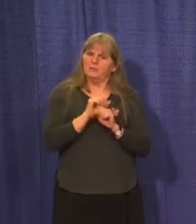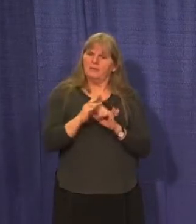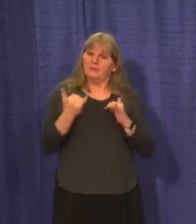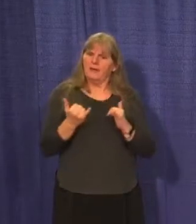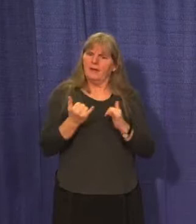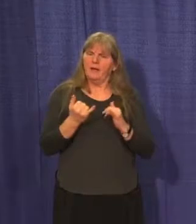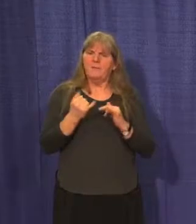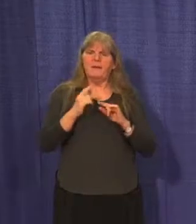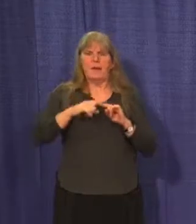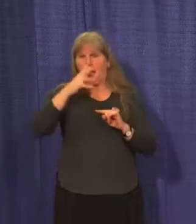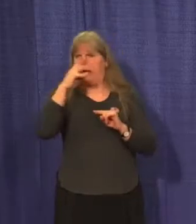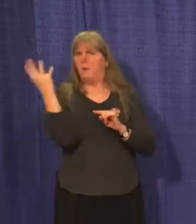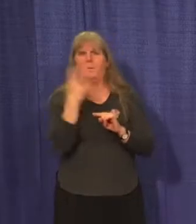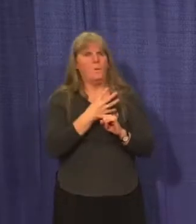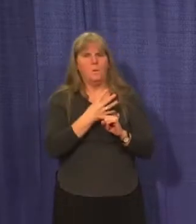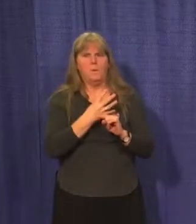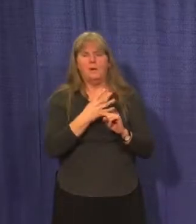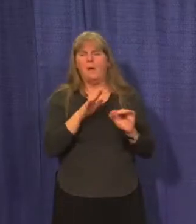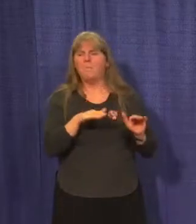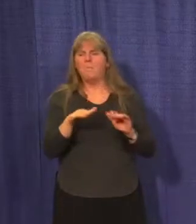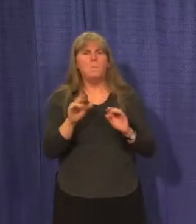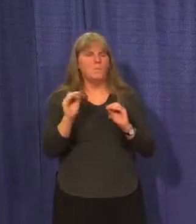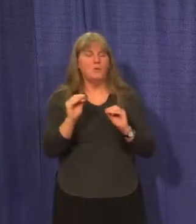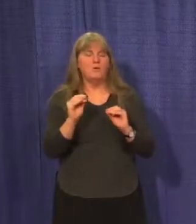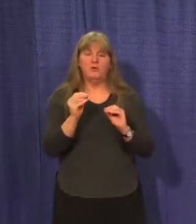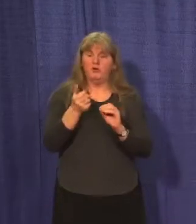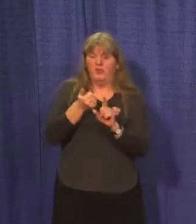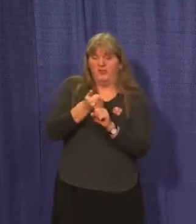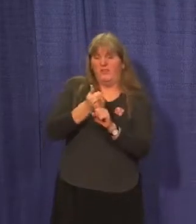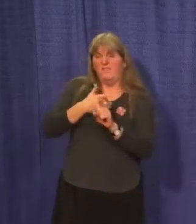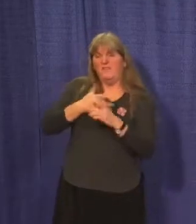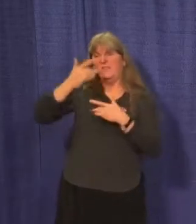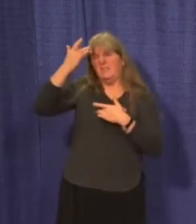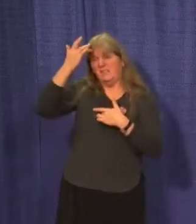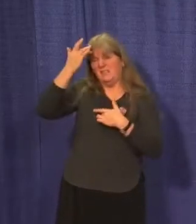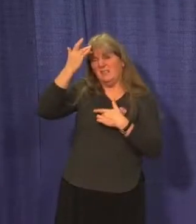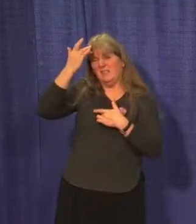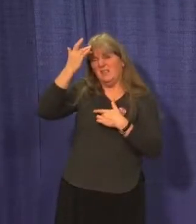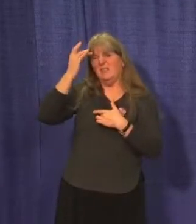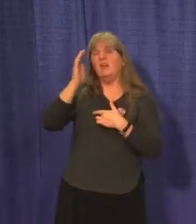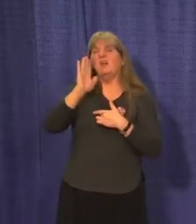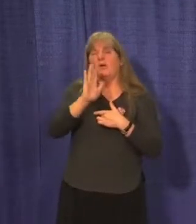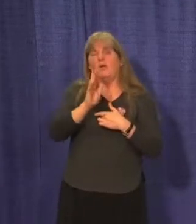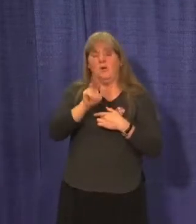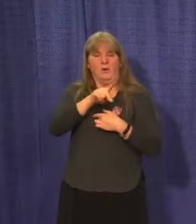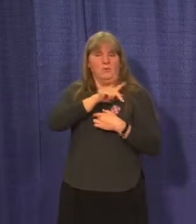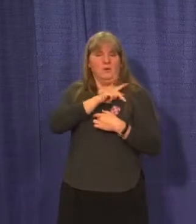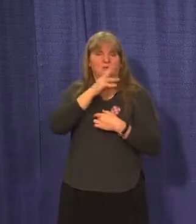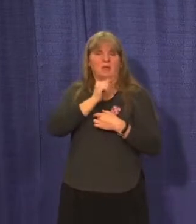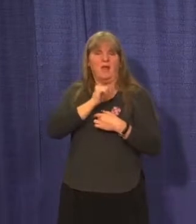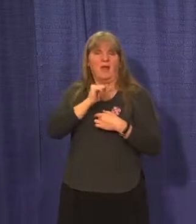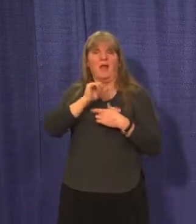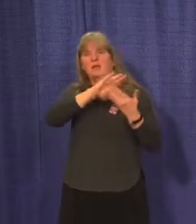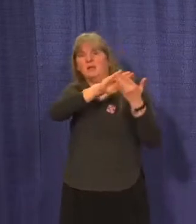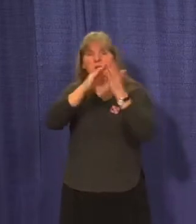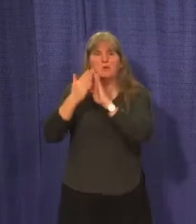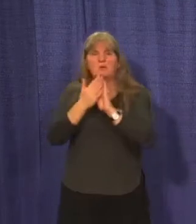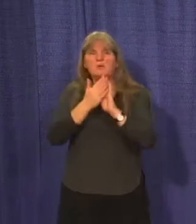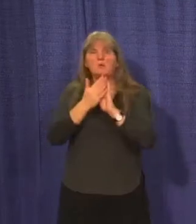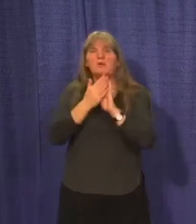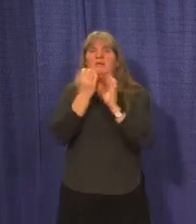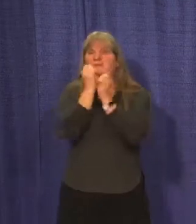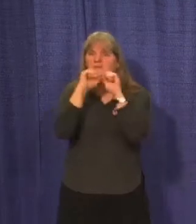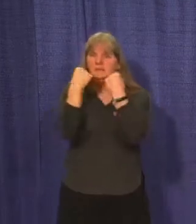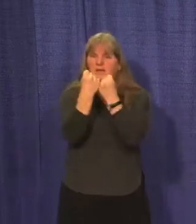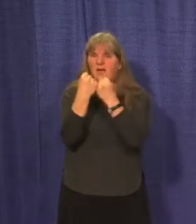relax just yet. If you feel sick, it is your personal and collective responsibility to avoid going to